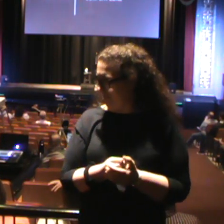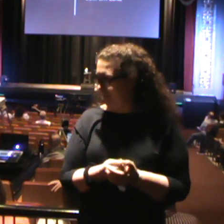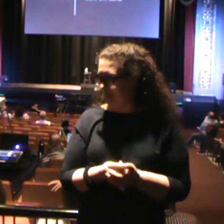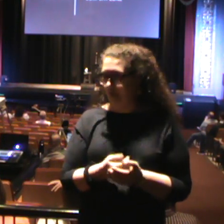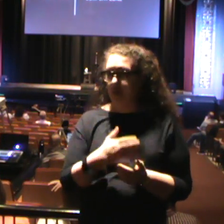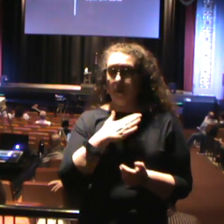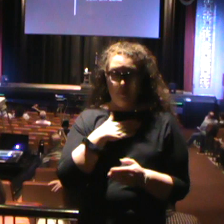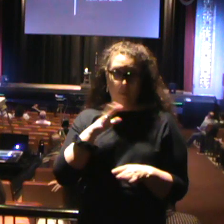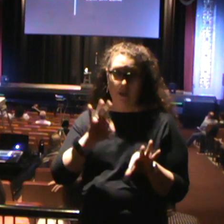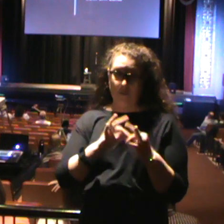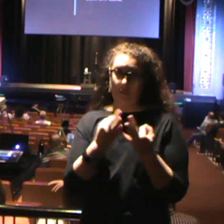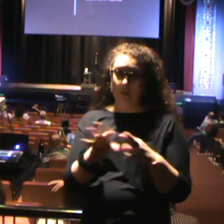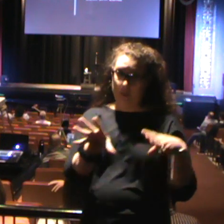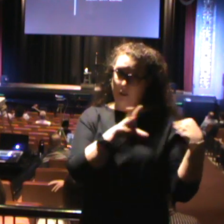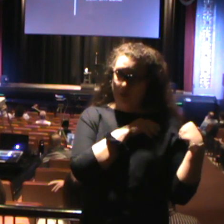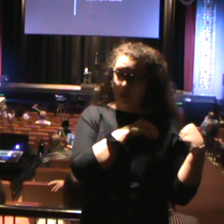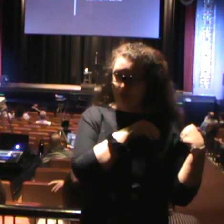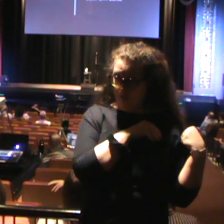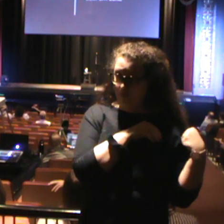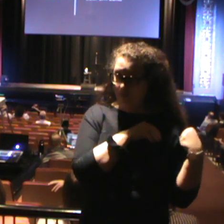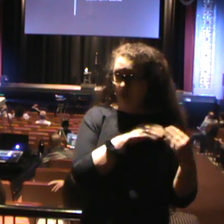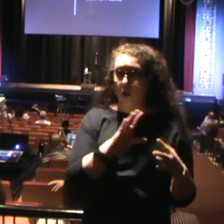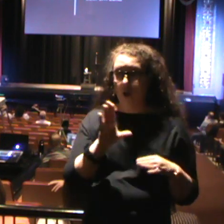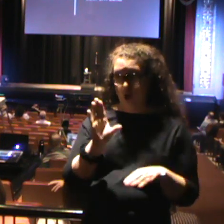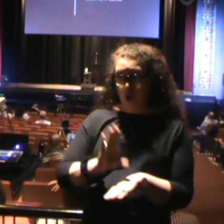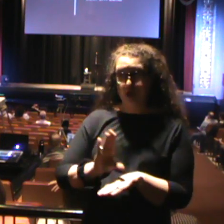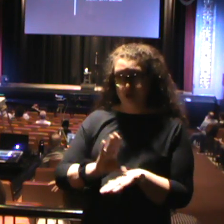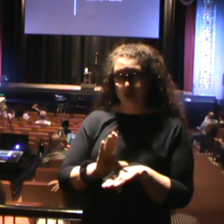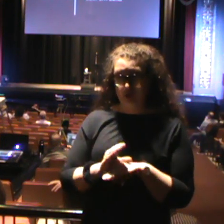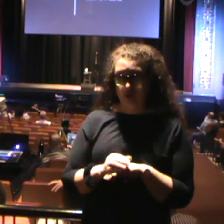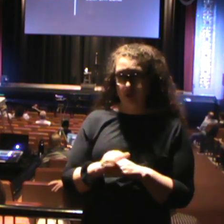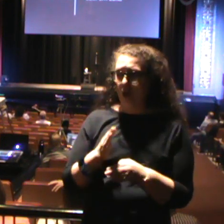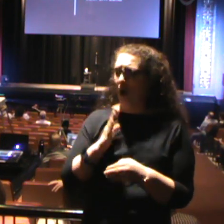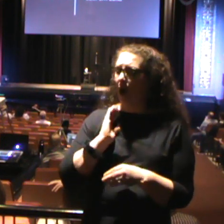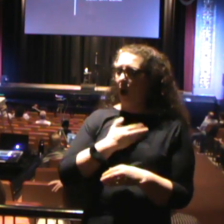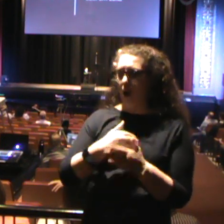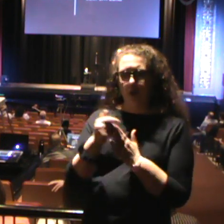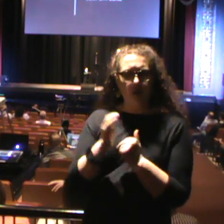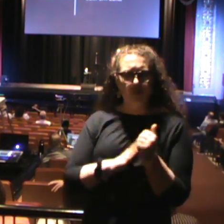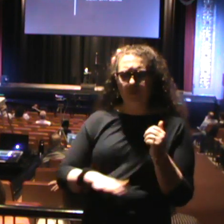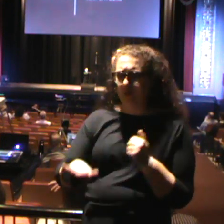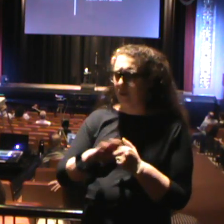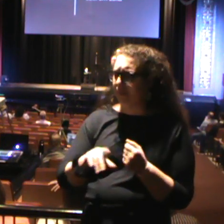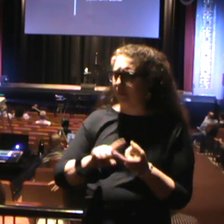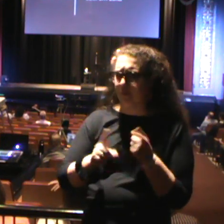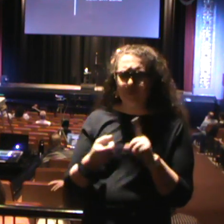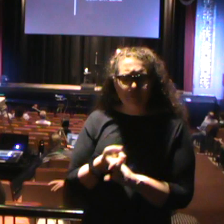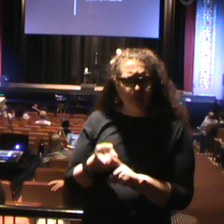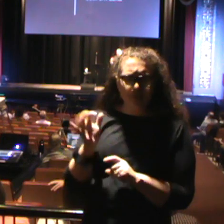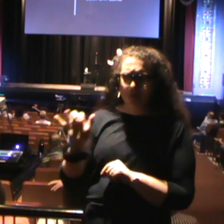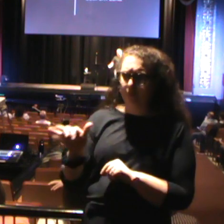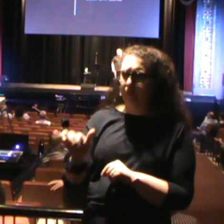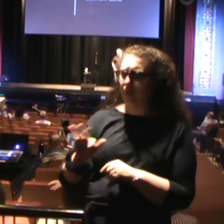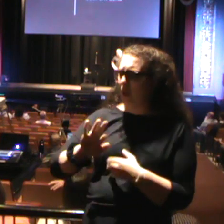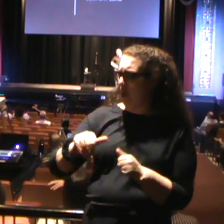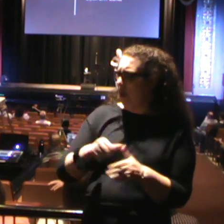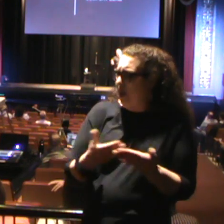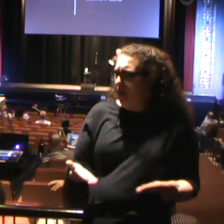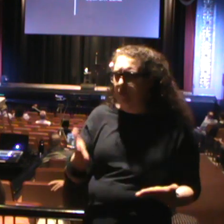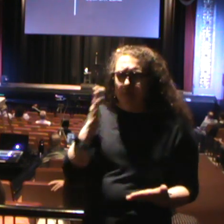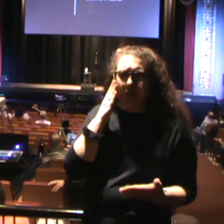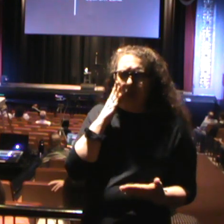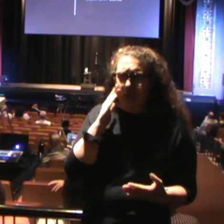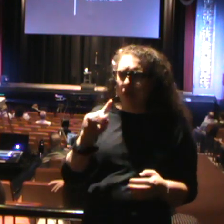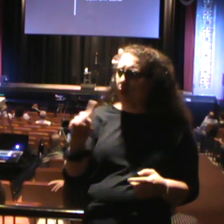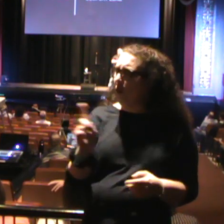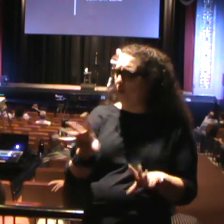Pleasant. It was very hard for us. It was very hard because it was our comfort zone. It's where our friends were. It's all that we knew. It's where I came